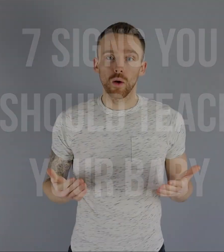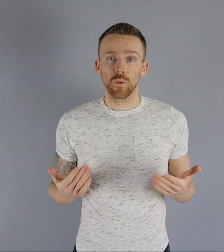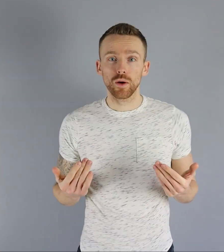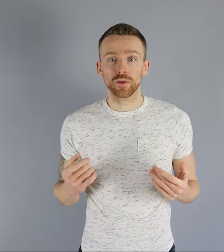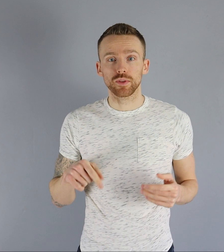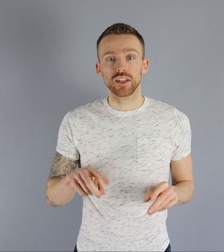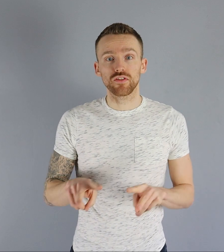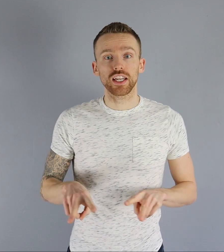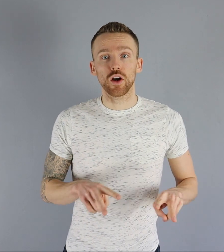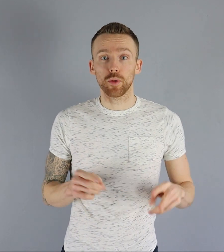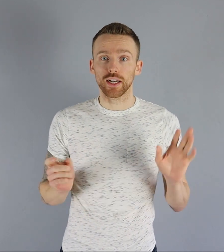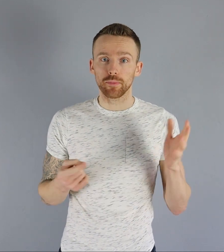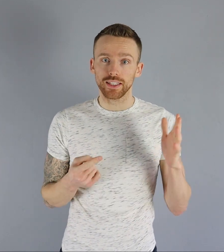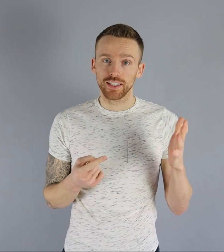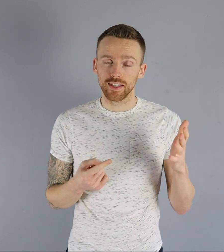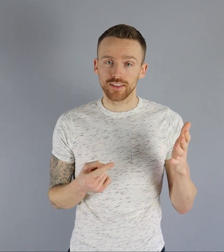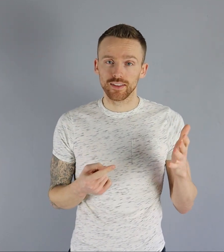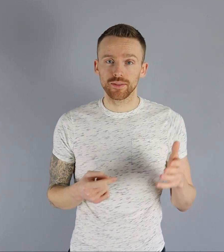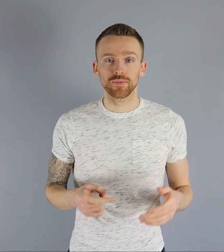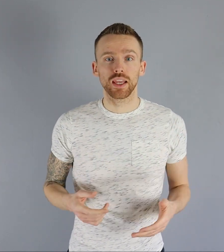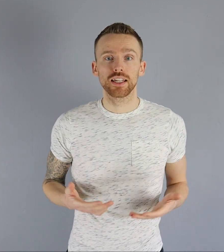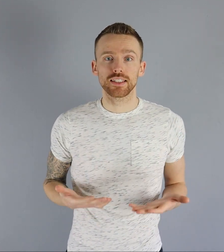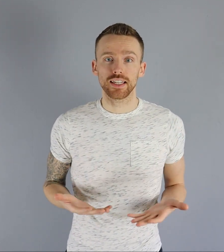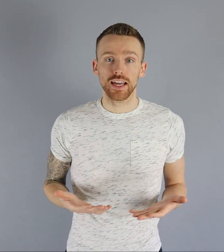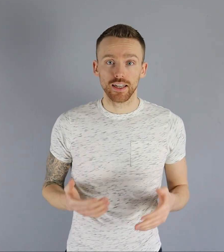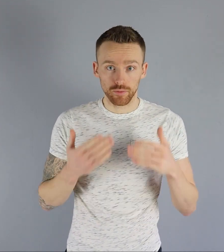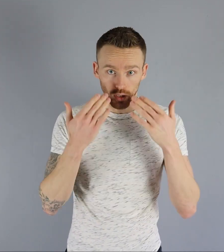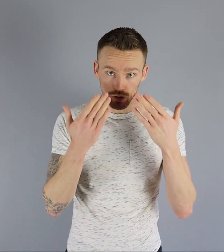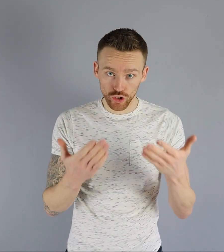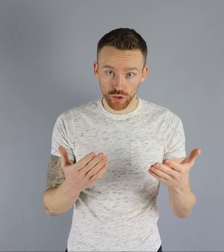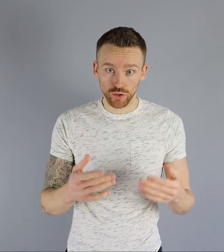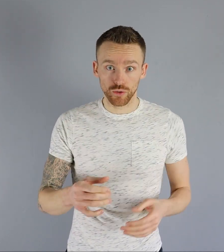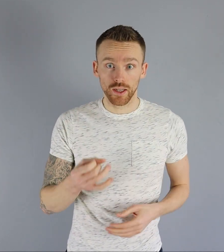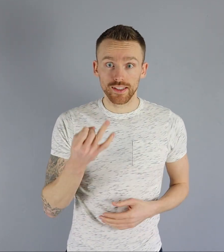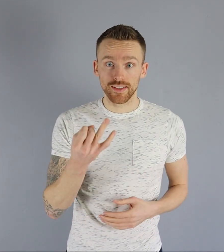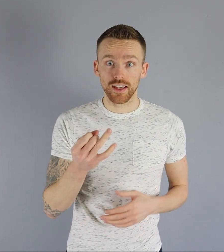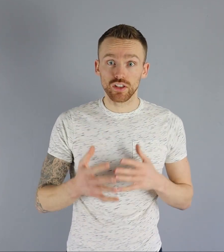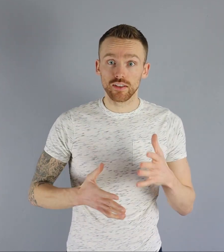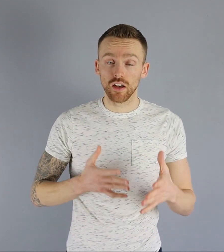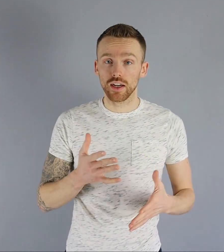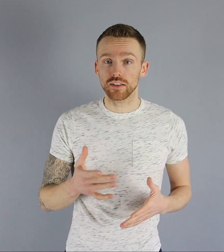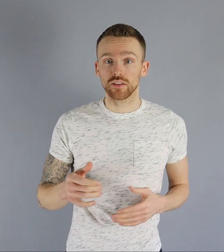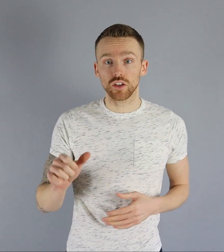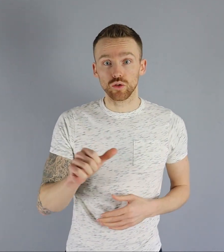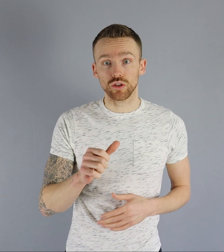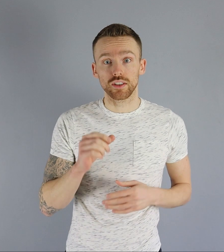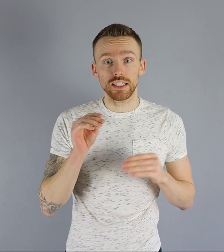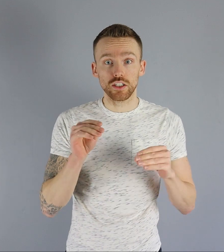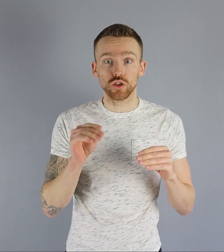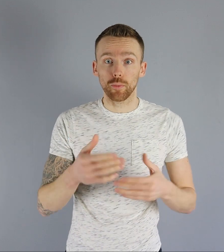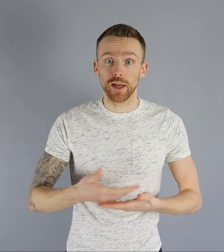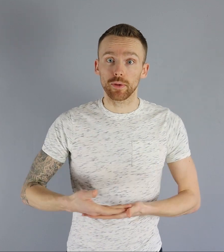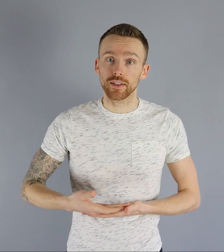Welcome to this video by Commanding Hands. Today I'm going to show you seven signs that you should teach your baby.